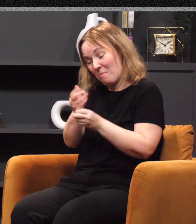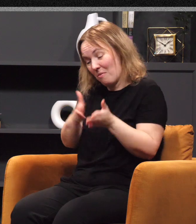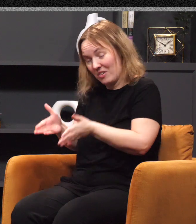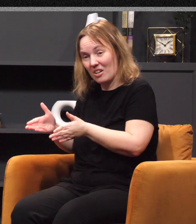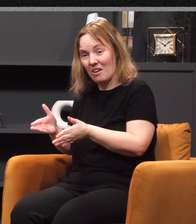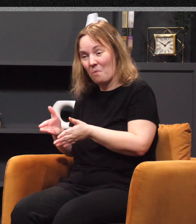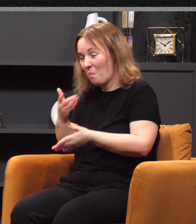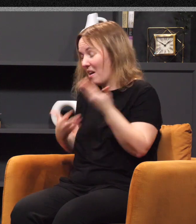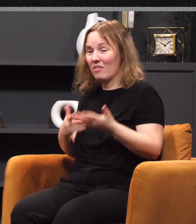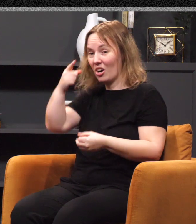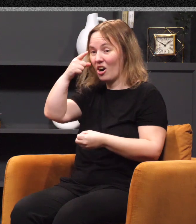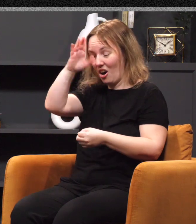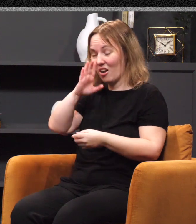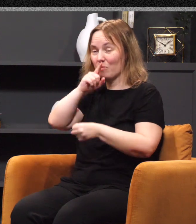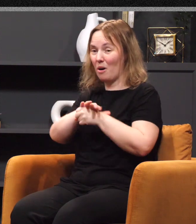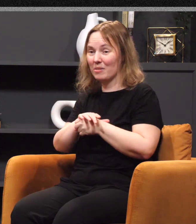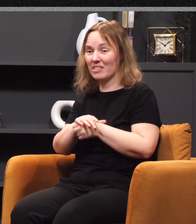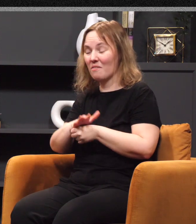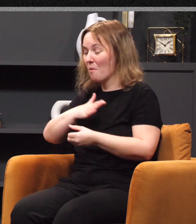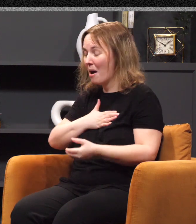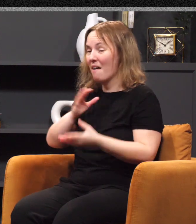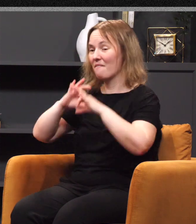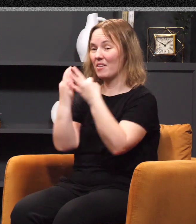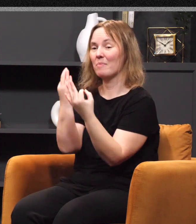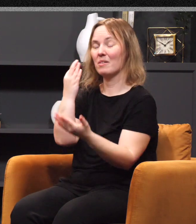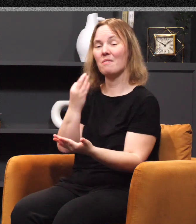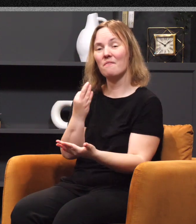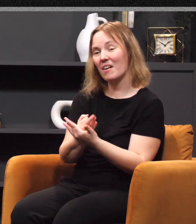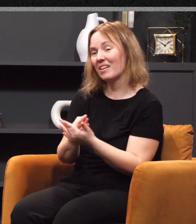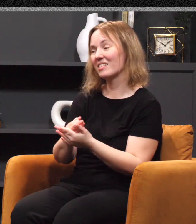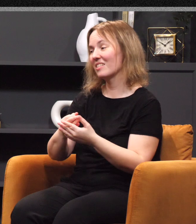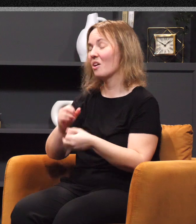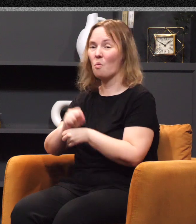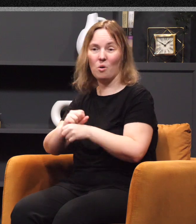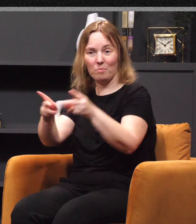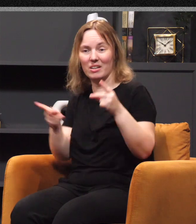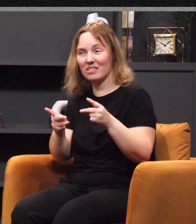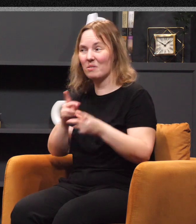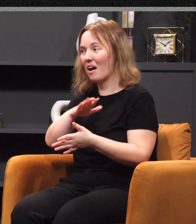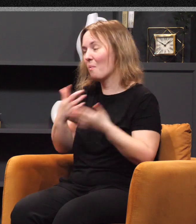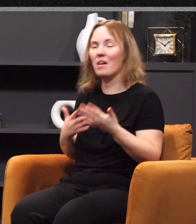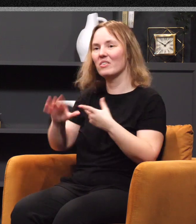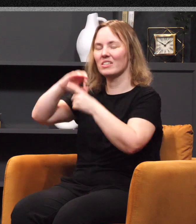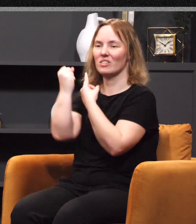God's promise is for my family, for my finances, for my workplace, for any situation that comes against me, what does God say?